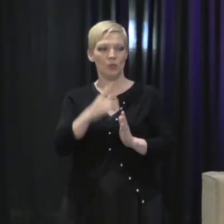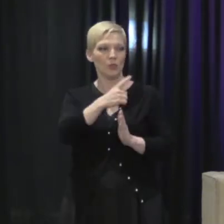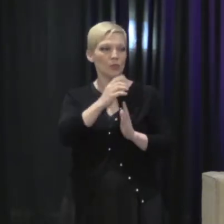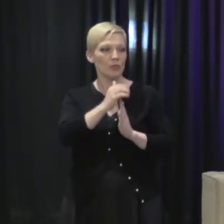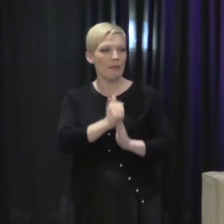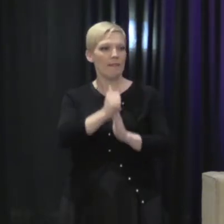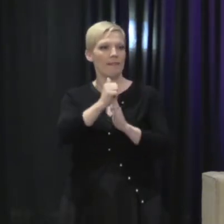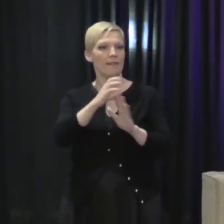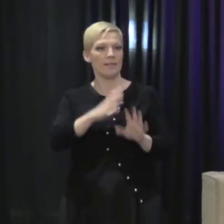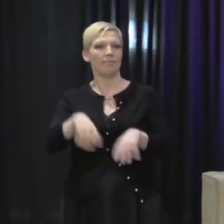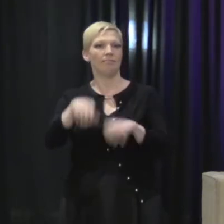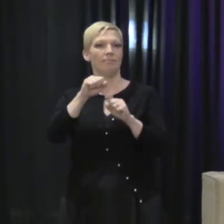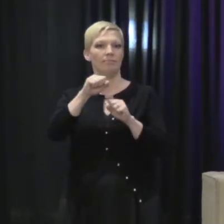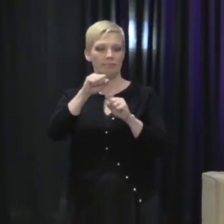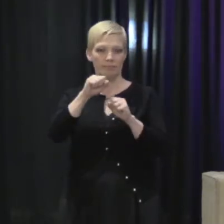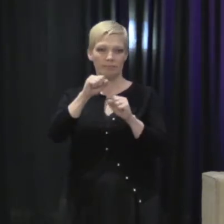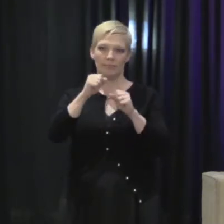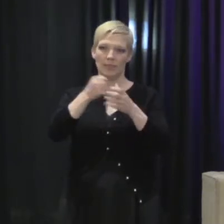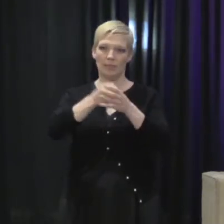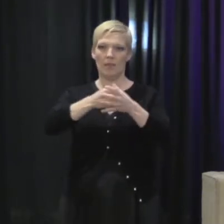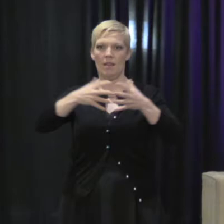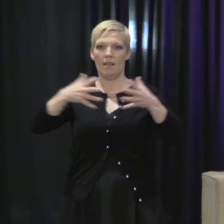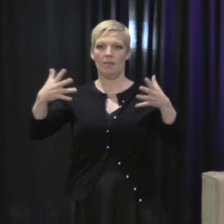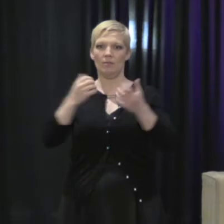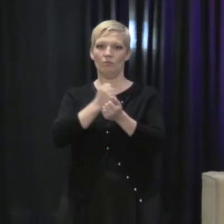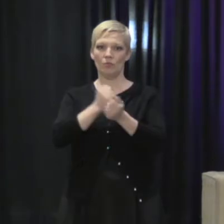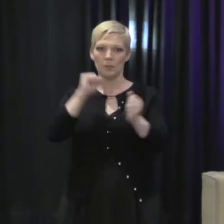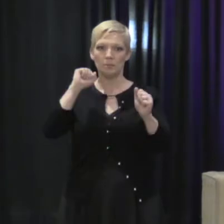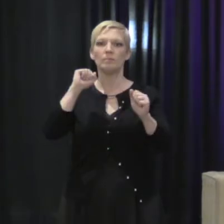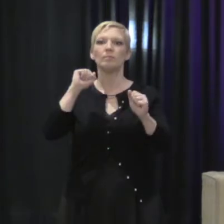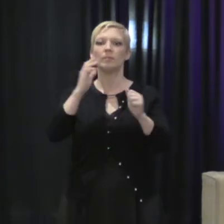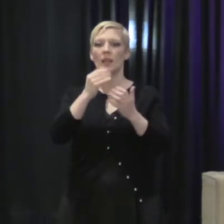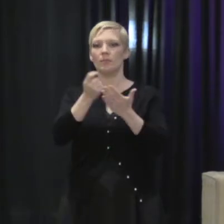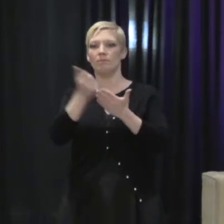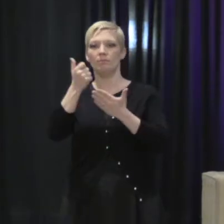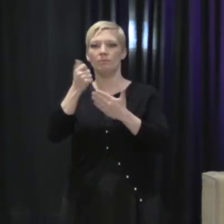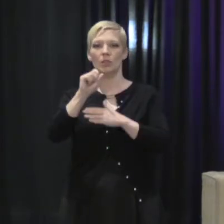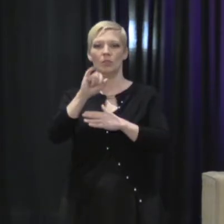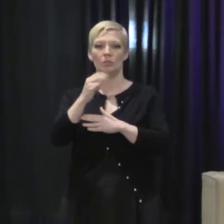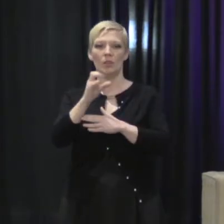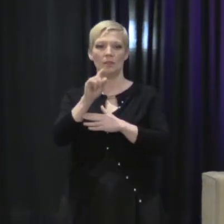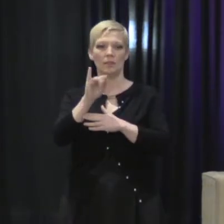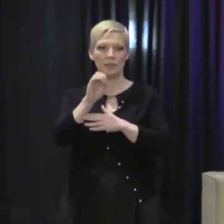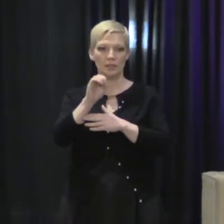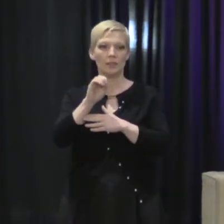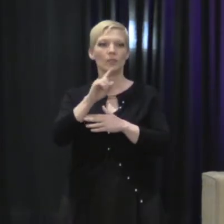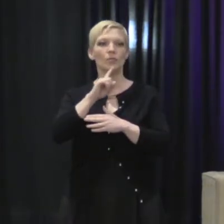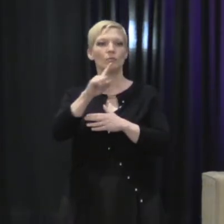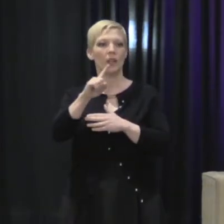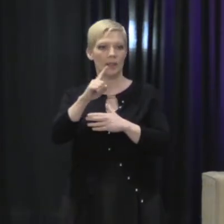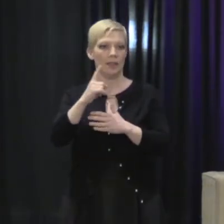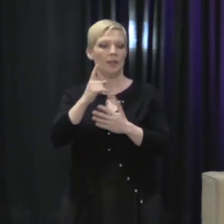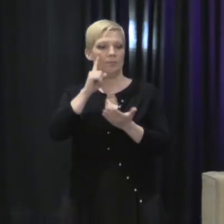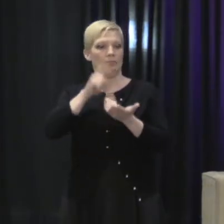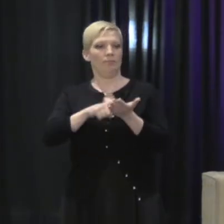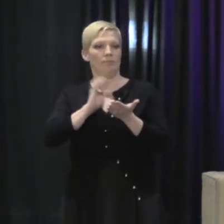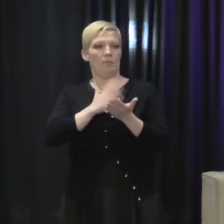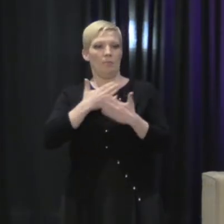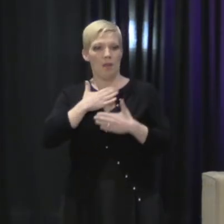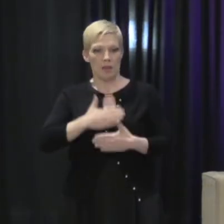the helm of expanding freedom and eradicating injustice by centering our bodies and our desires and our personal autonomy.